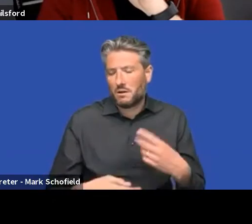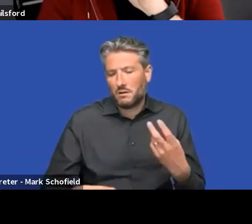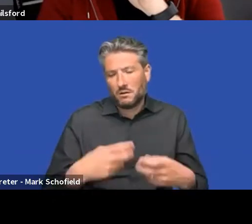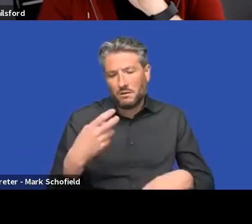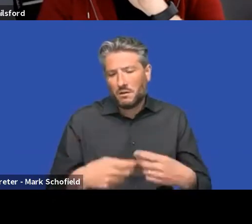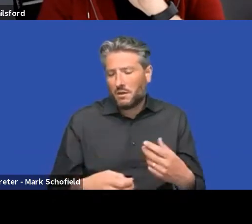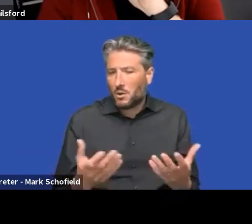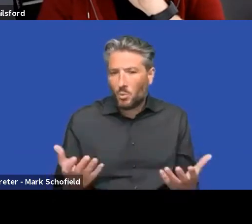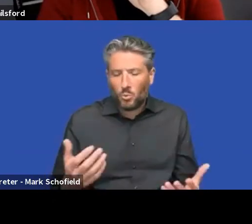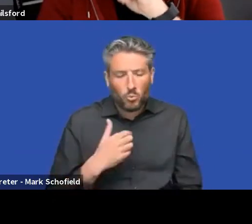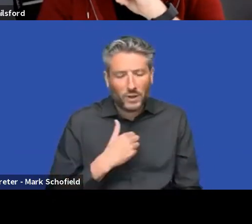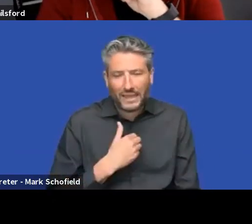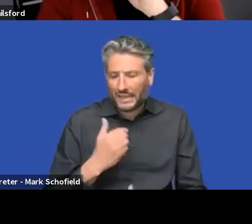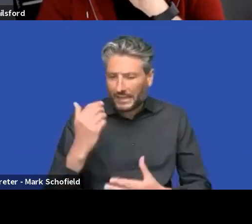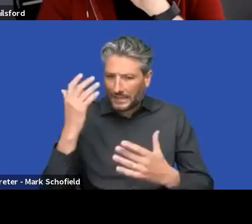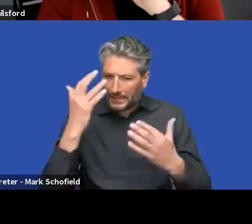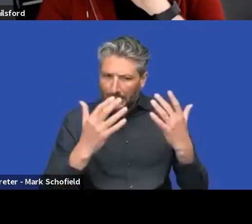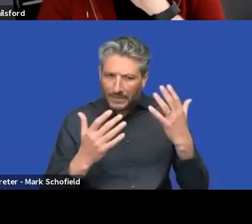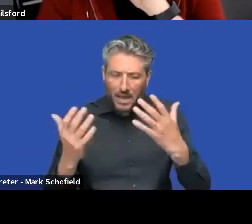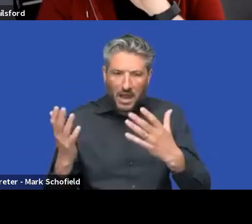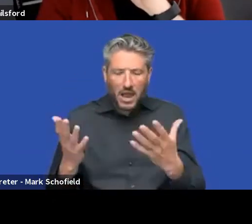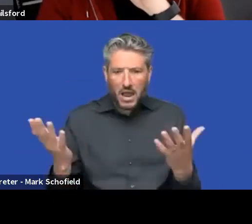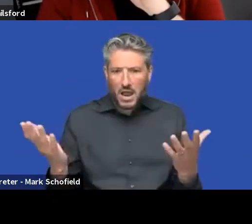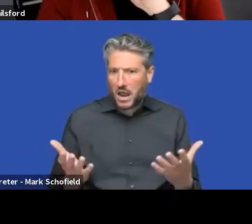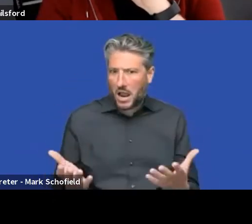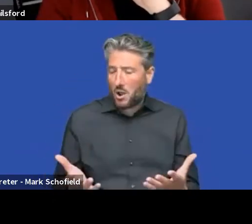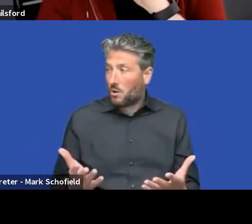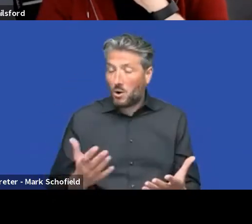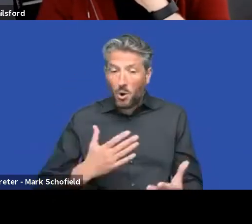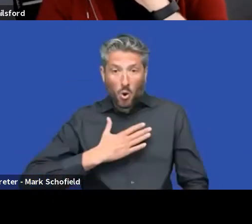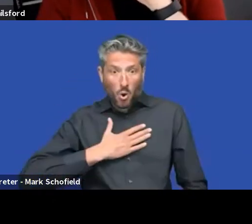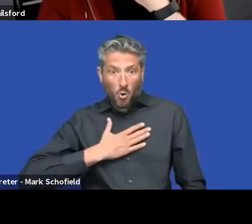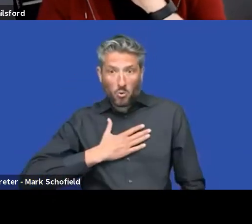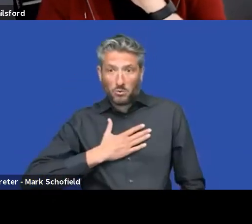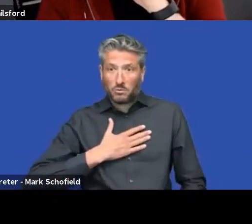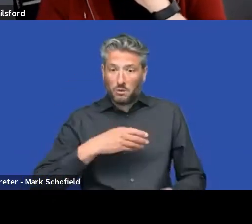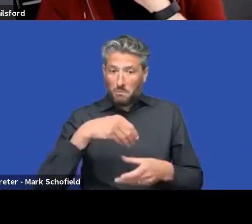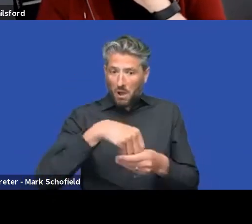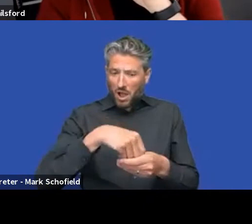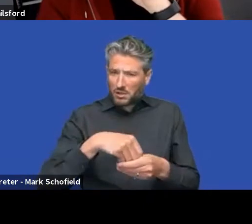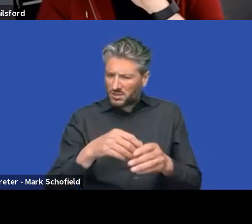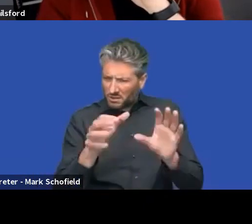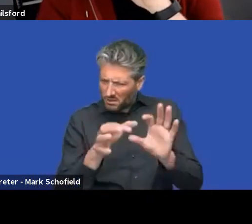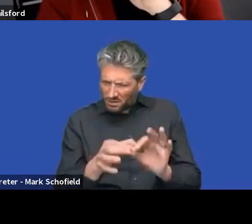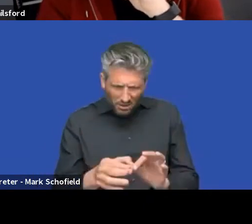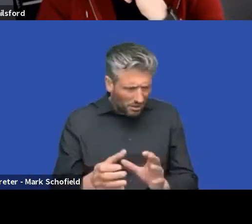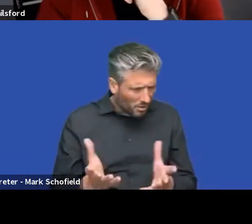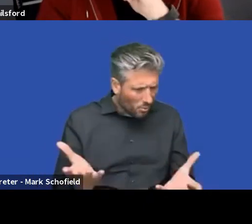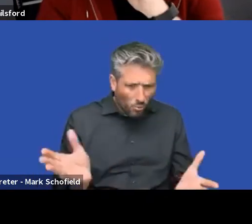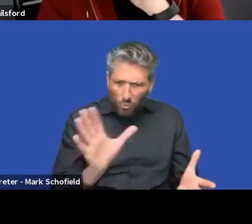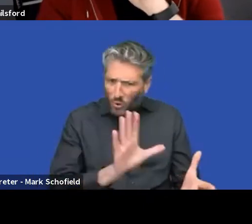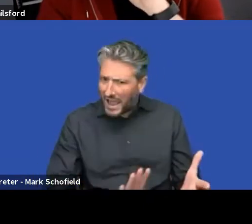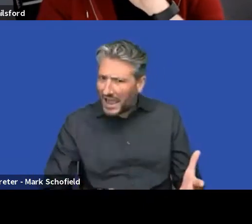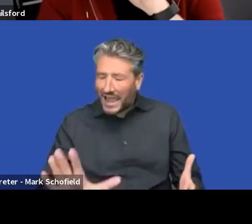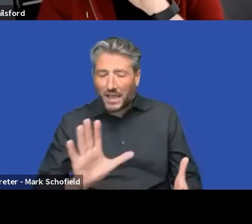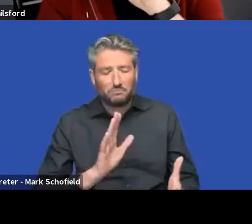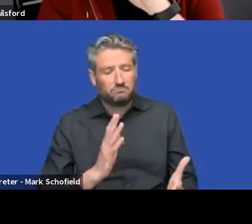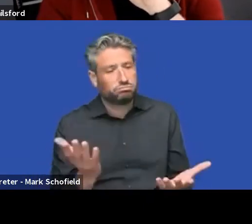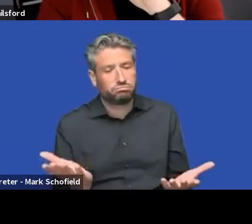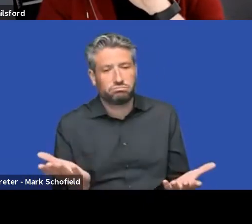how things are connected in our own parts, but including packages that we don't even have the code for the packages out